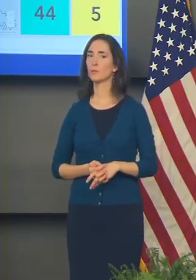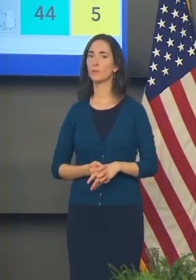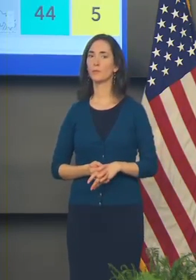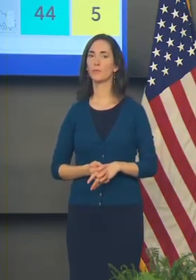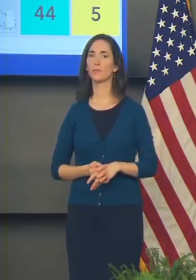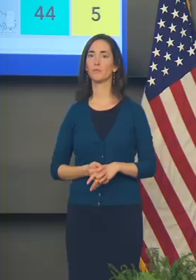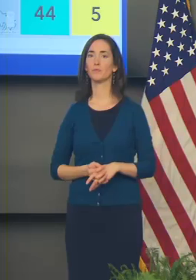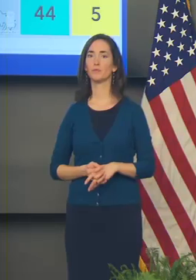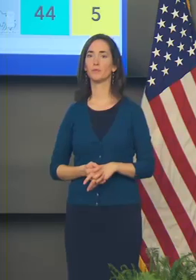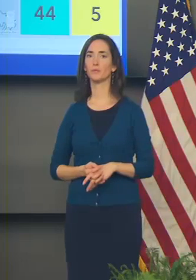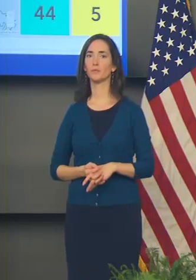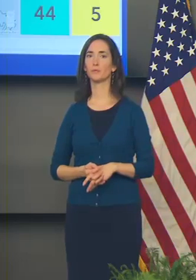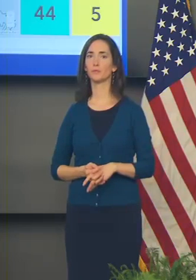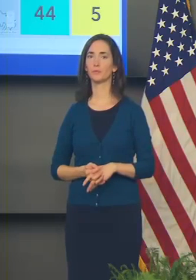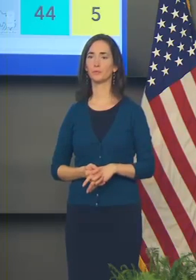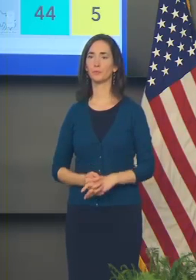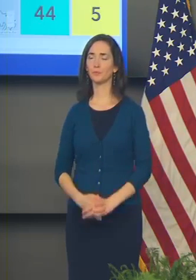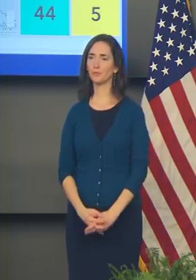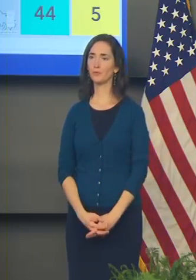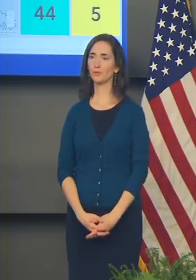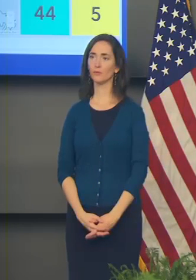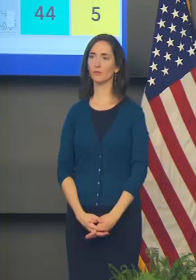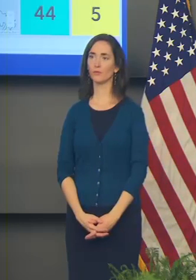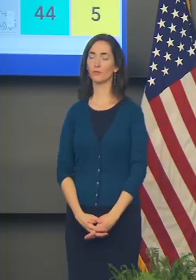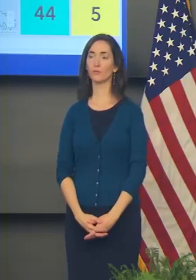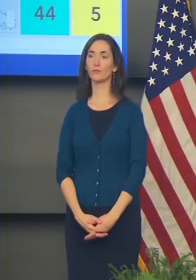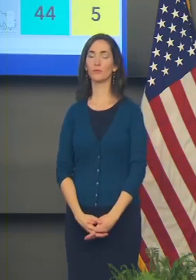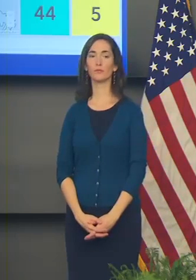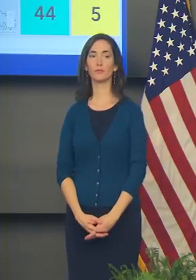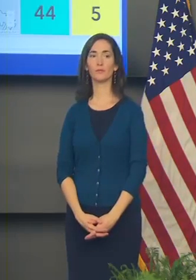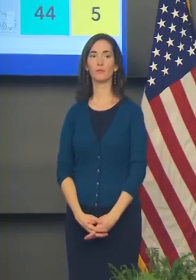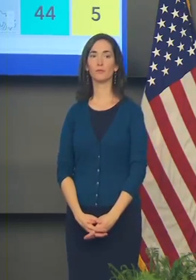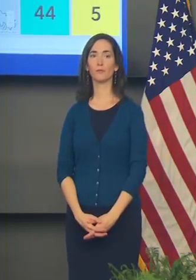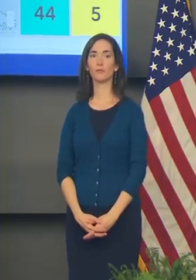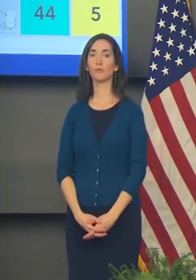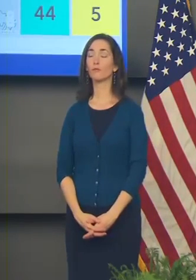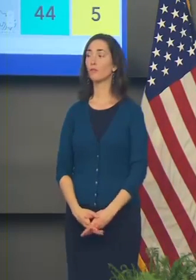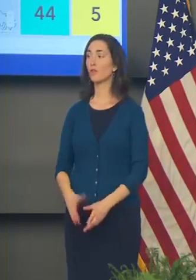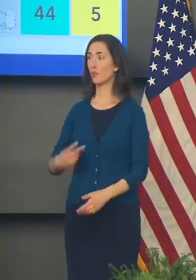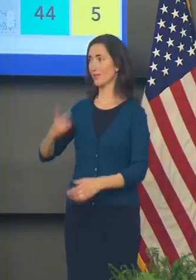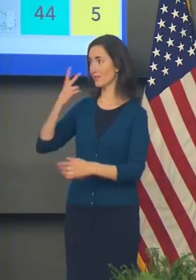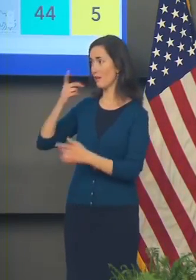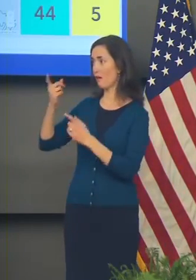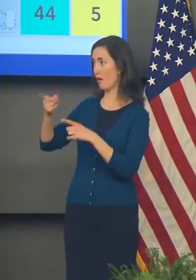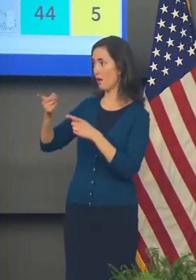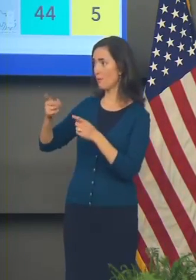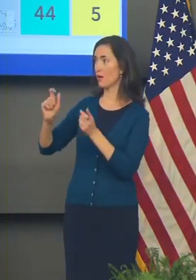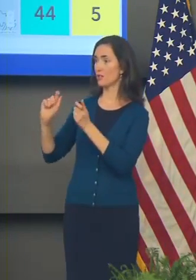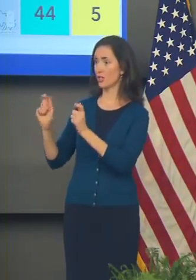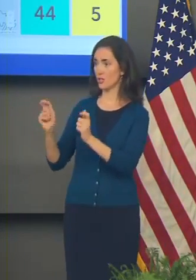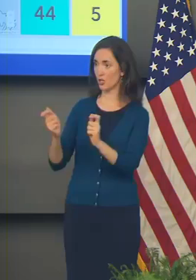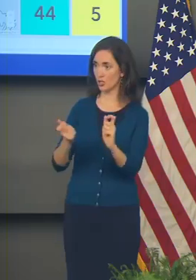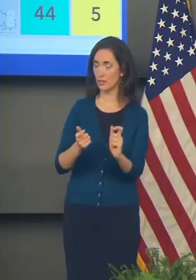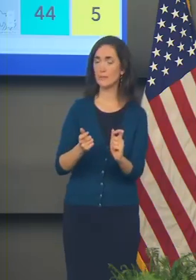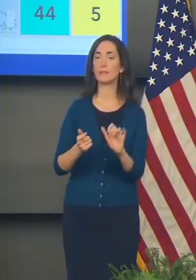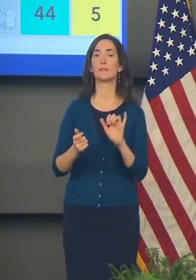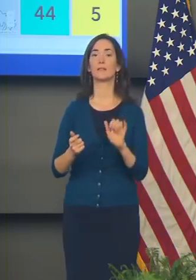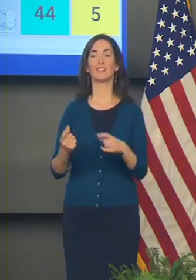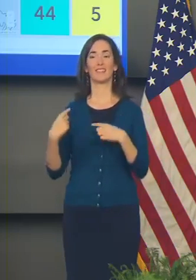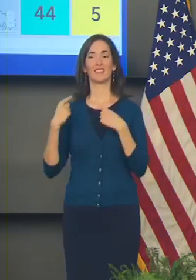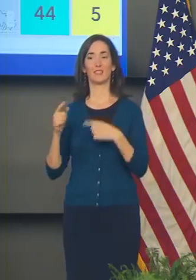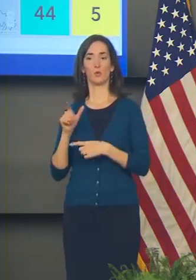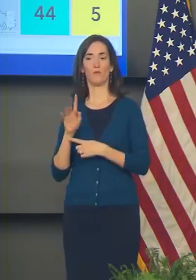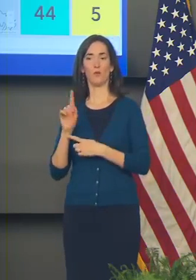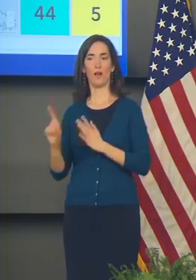In light of the trends and developments, I can tell you that I have received over the last 24